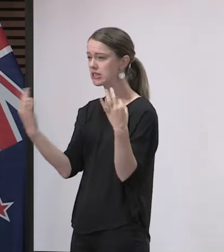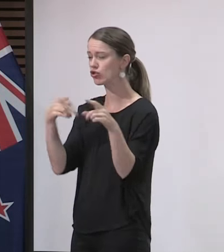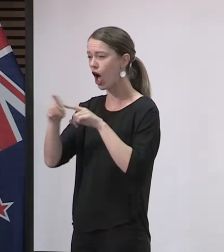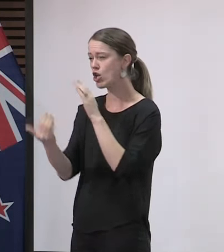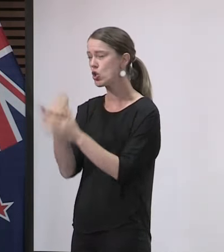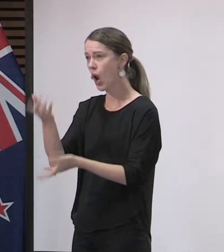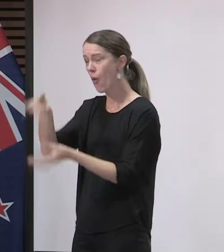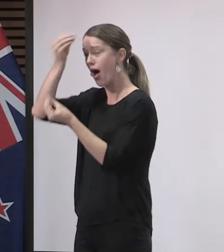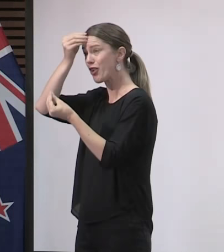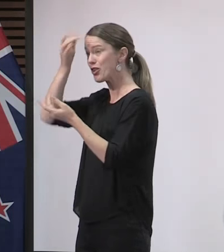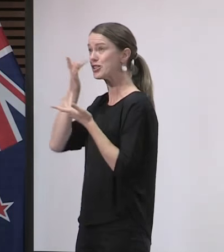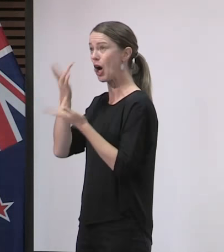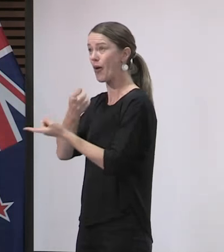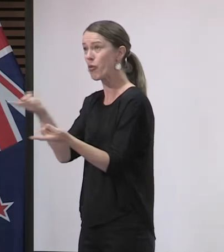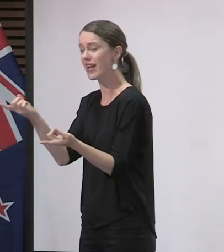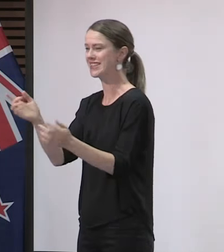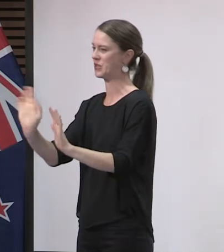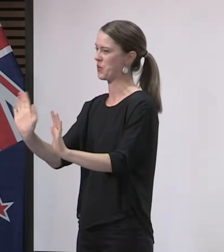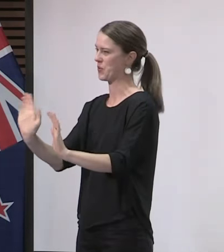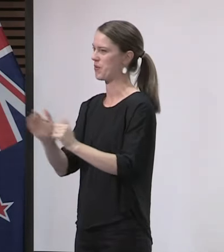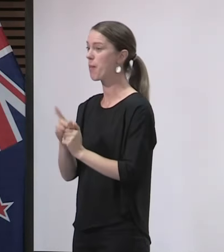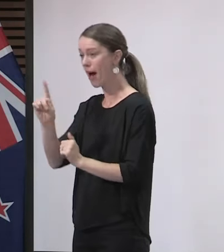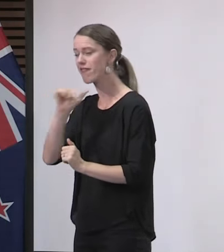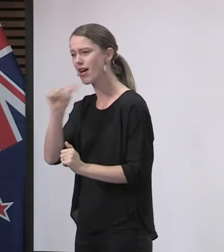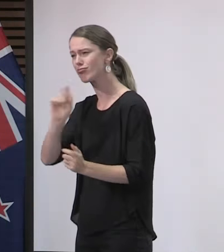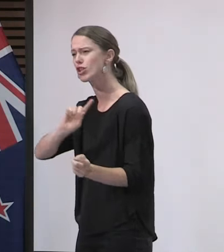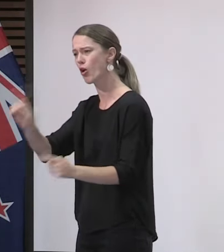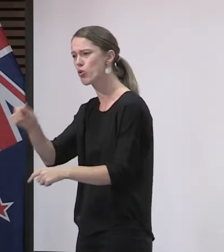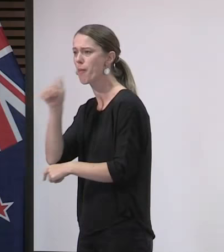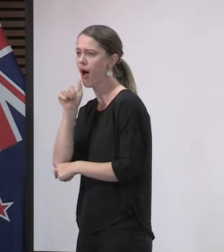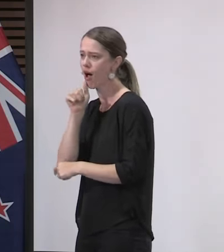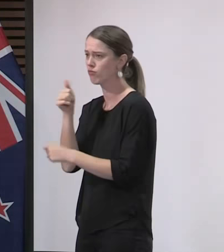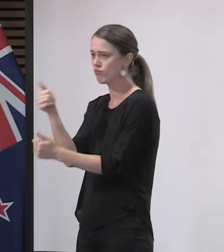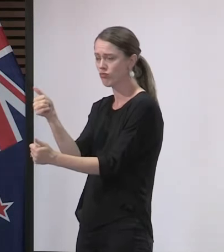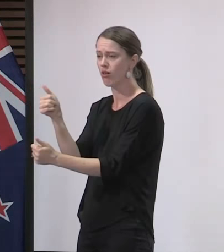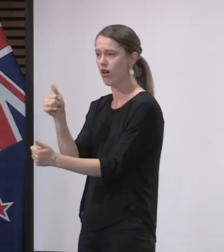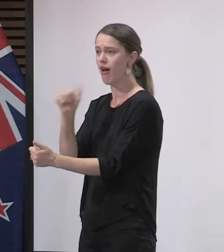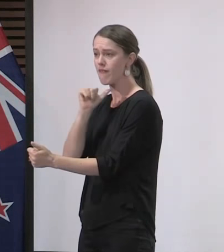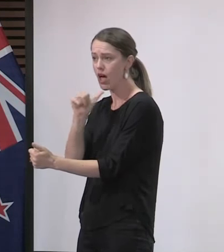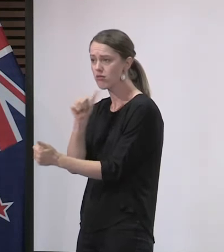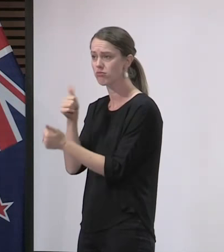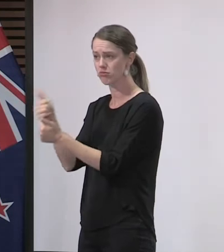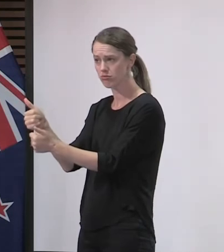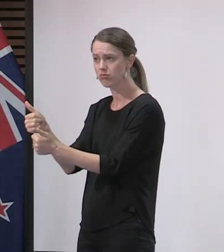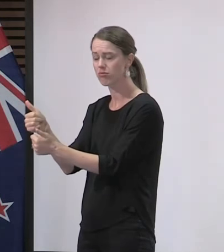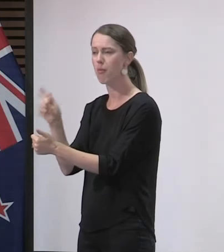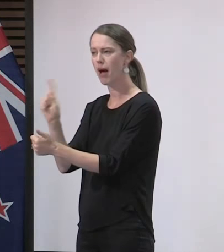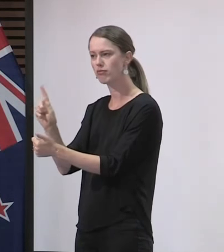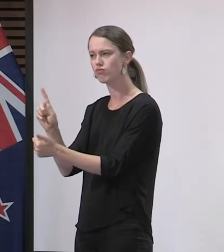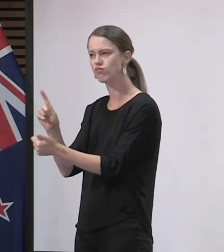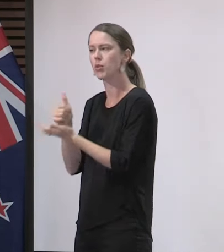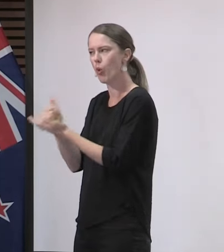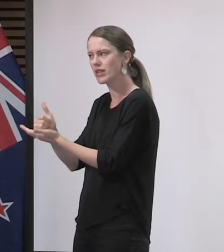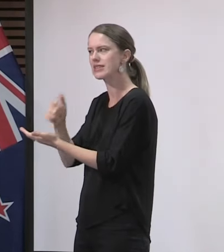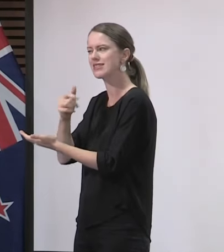you have learnt over the lockdown. So do have fun if you're heading out to a bar or pub in coming days, but do support the